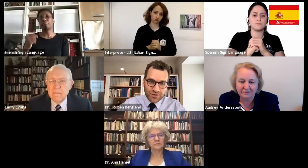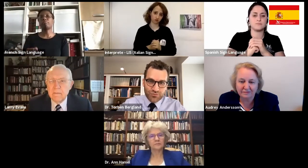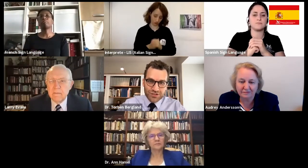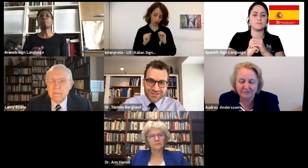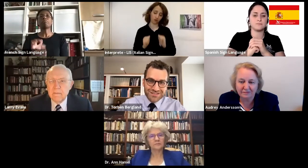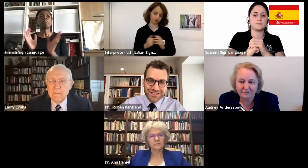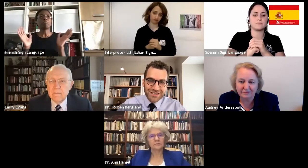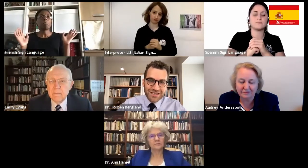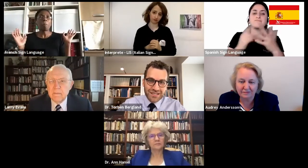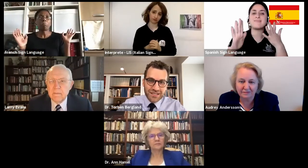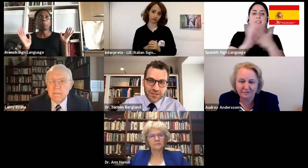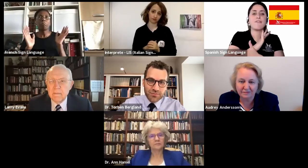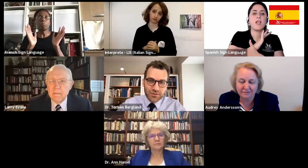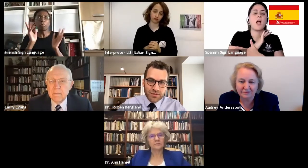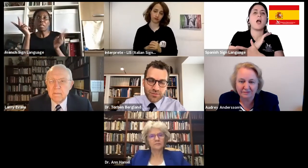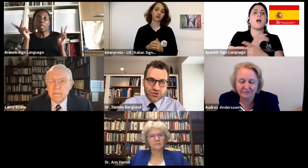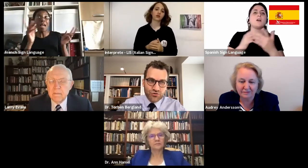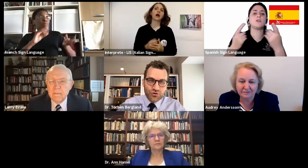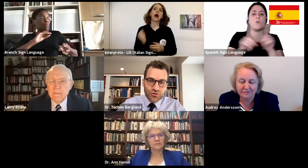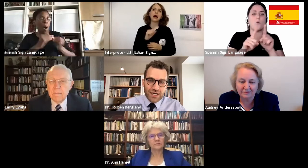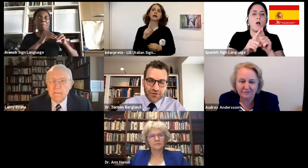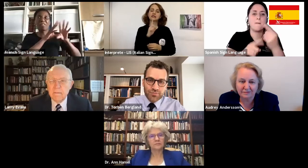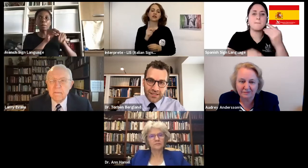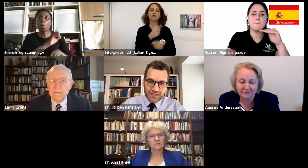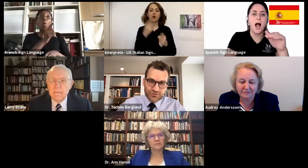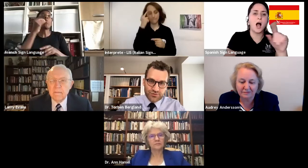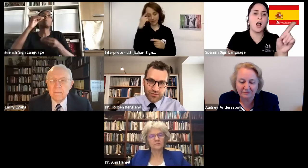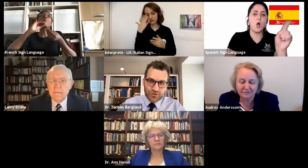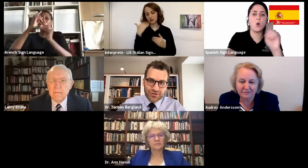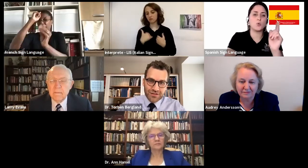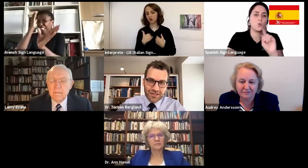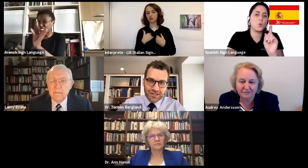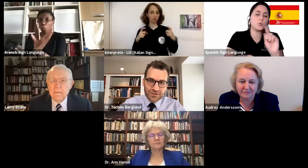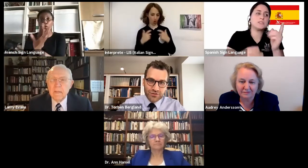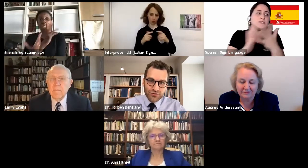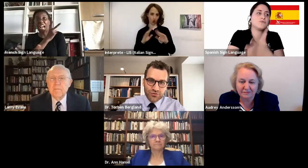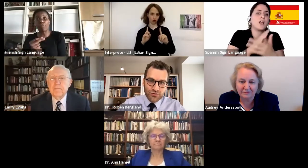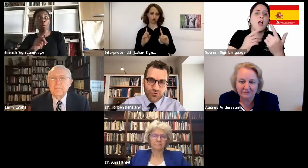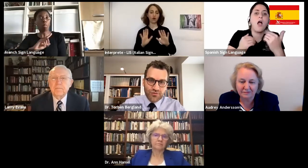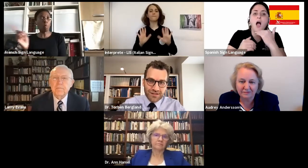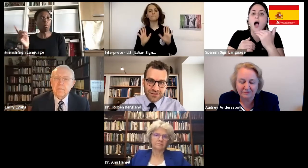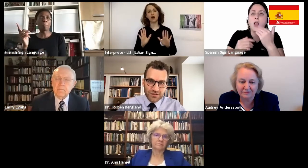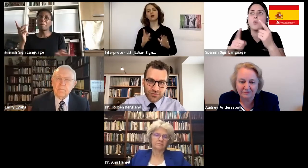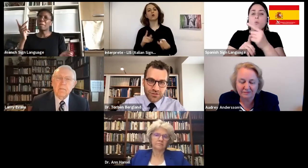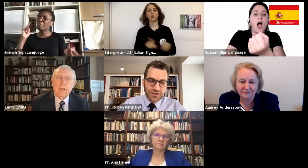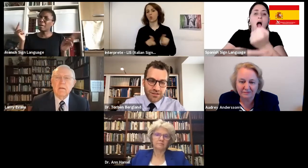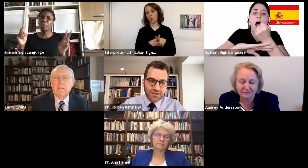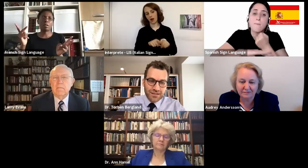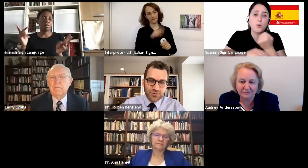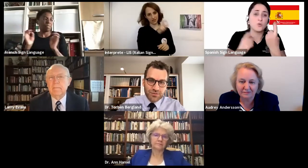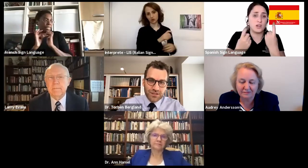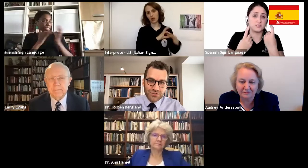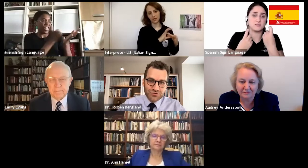grief, with the process, but make sure you have plenty of support. Don't go through things alone.